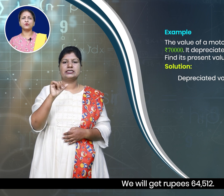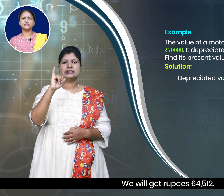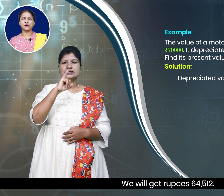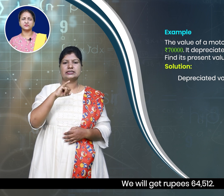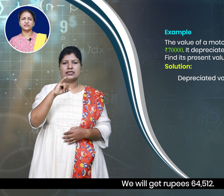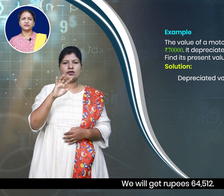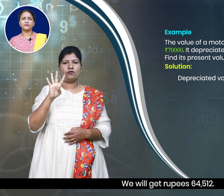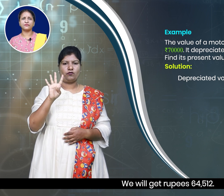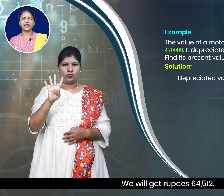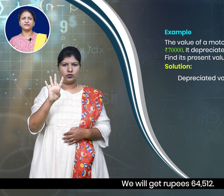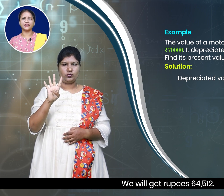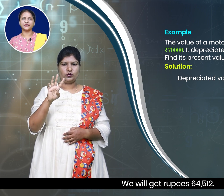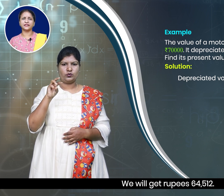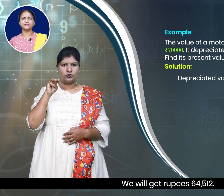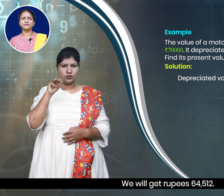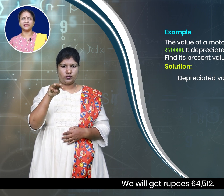,512.